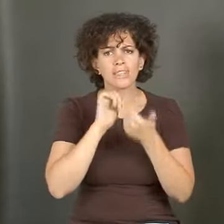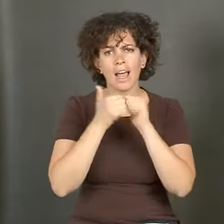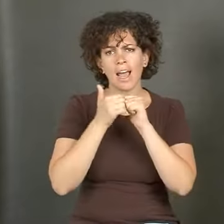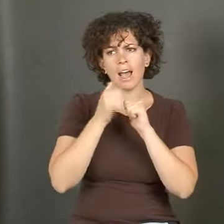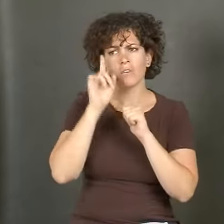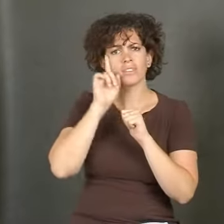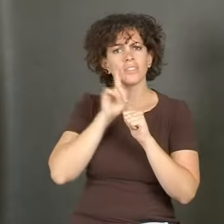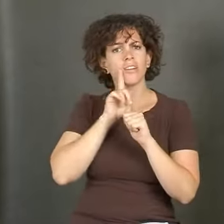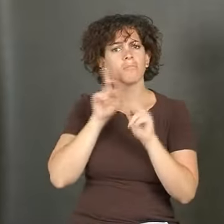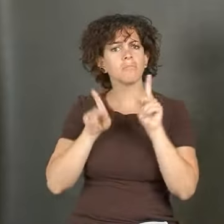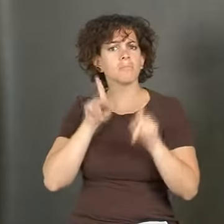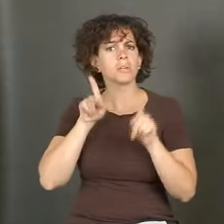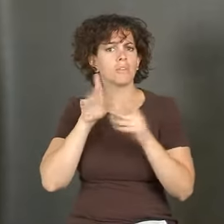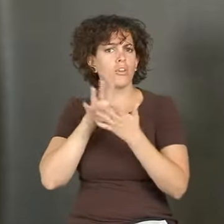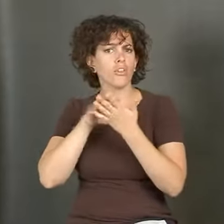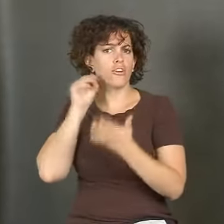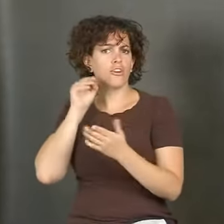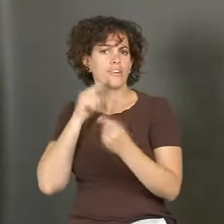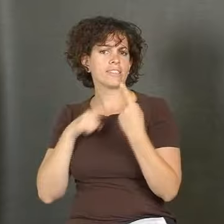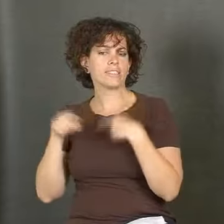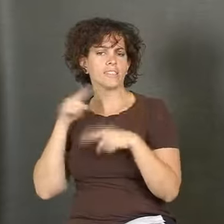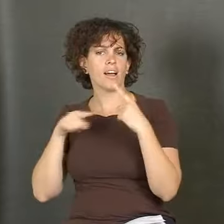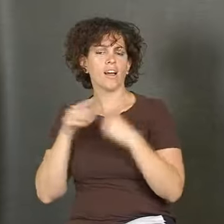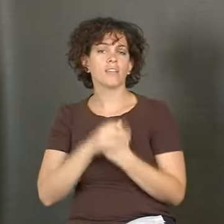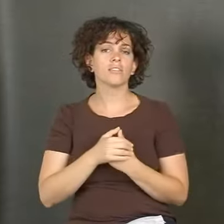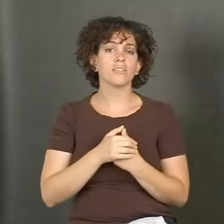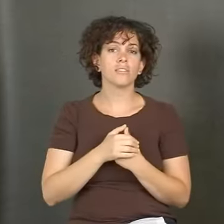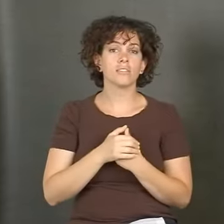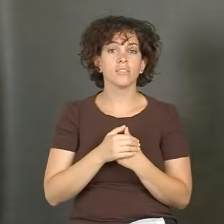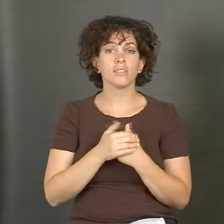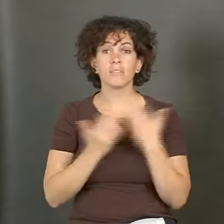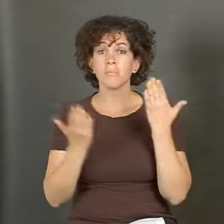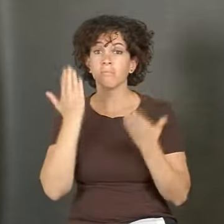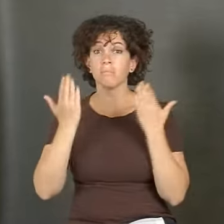You might be wondering how a deaf person learned sign language.